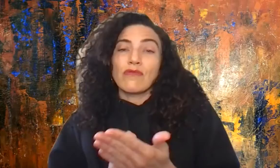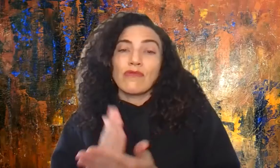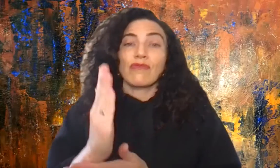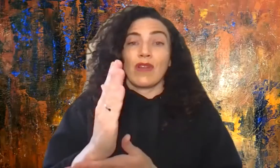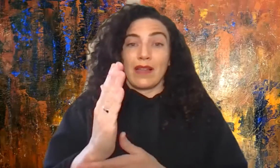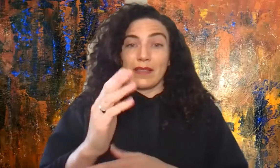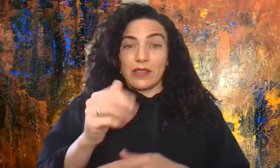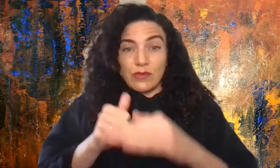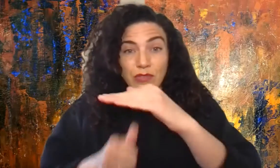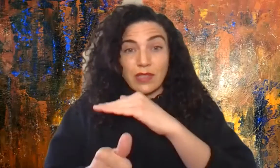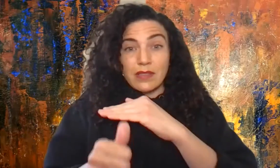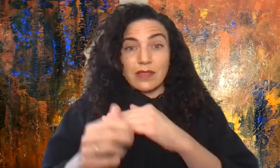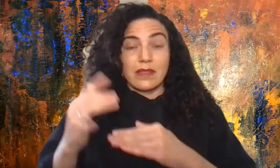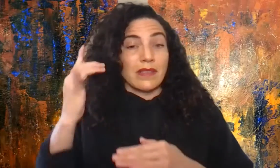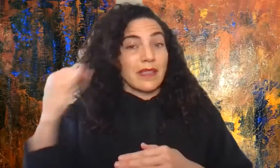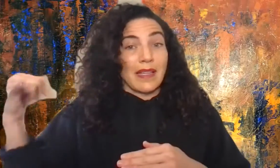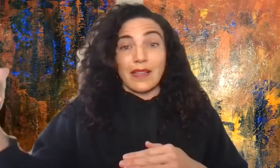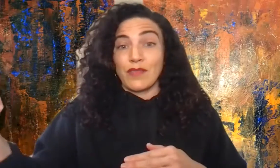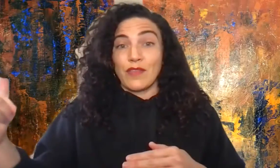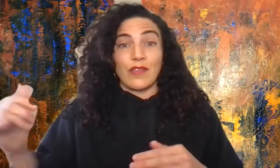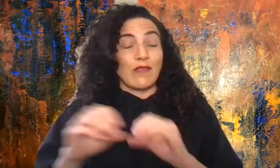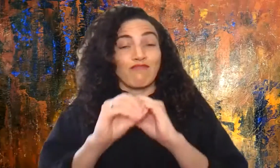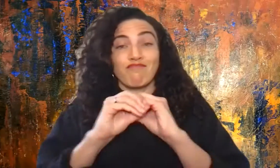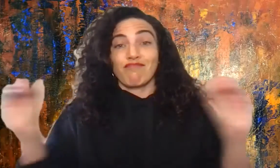California doesn't have that, obviously.